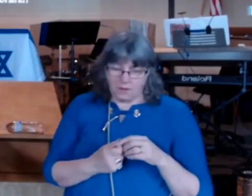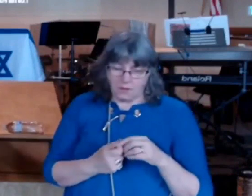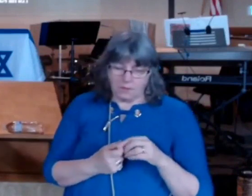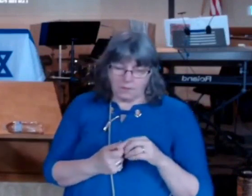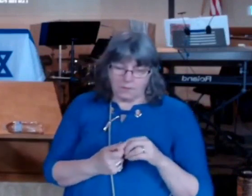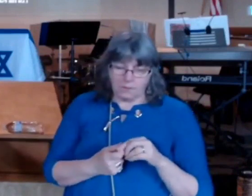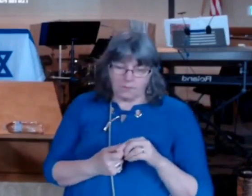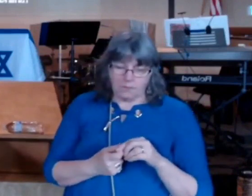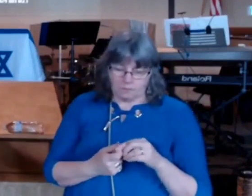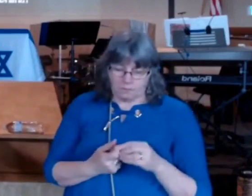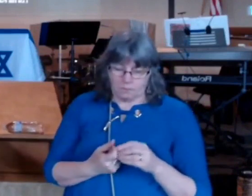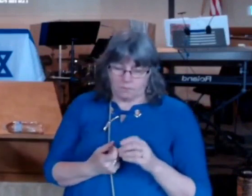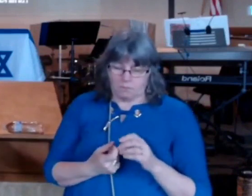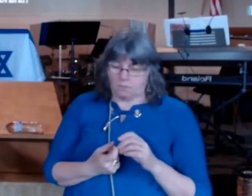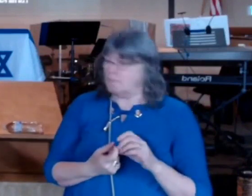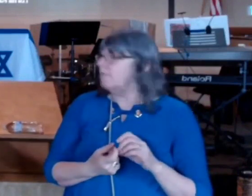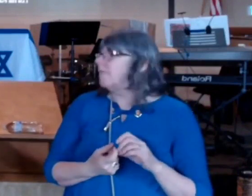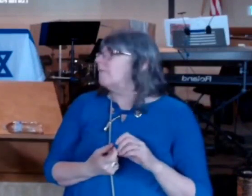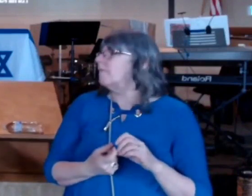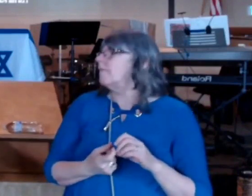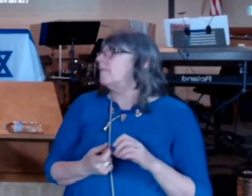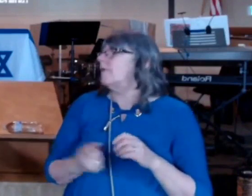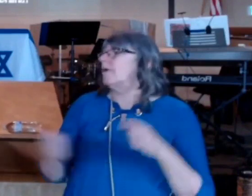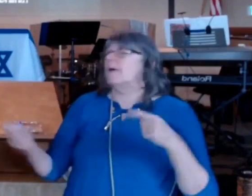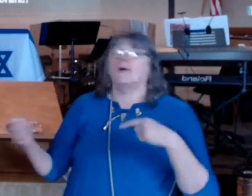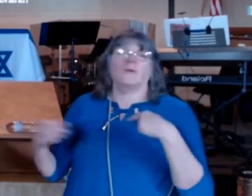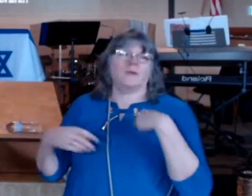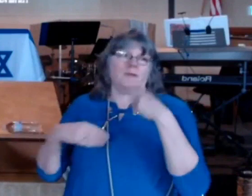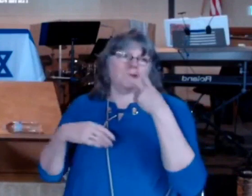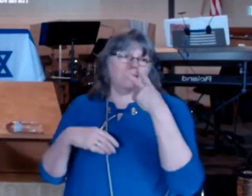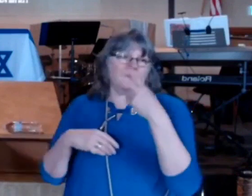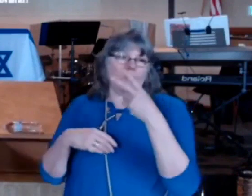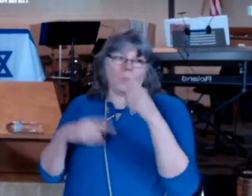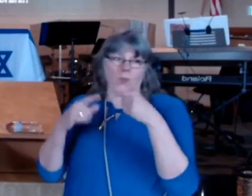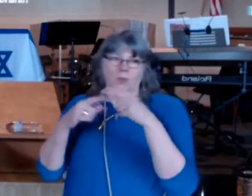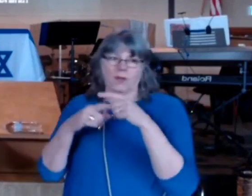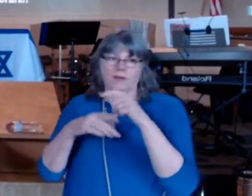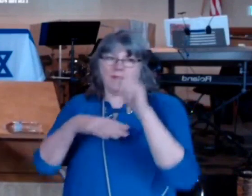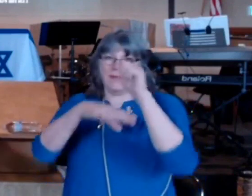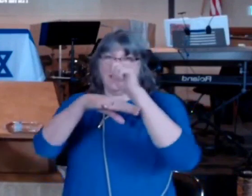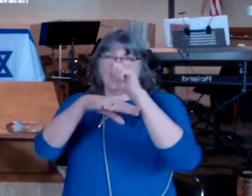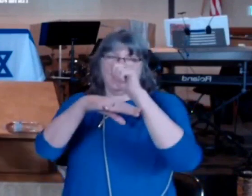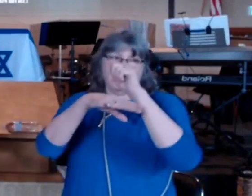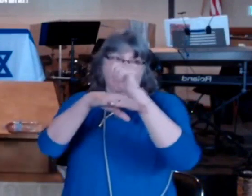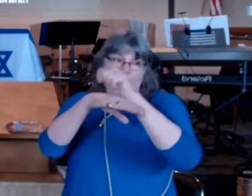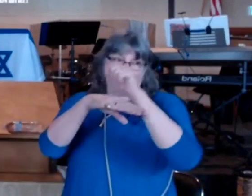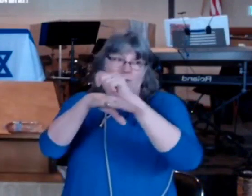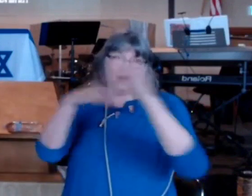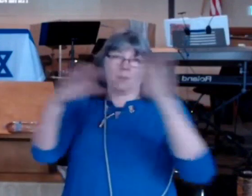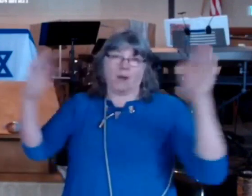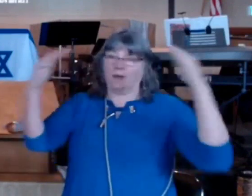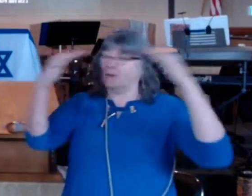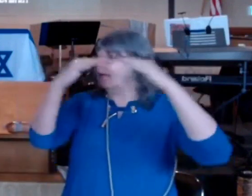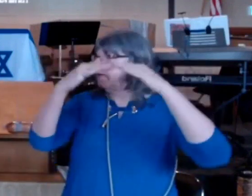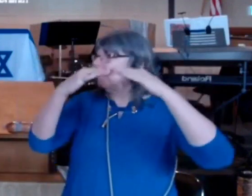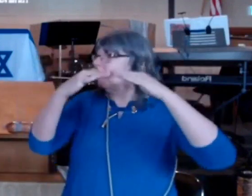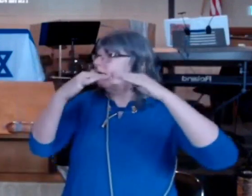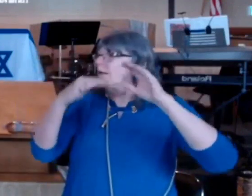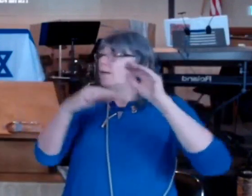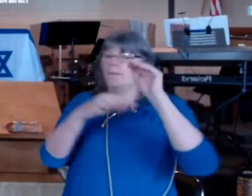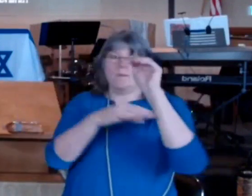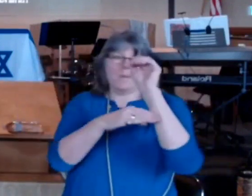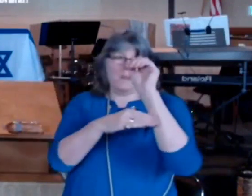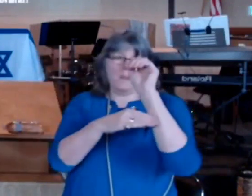was this woman and Christina helped me take a picture of her the temple in Jerusalem she was just like this